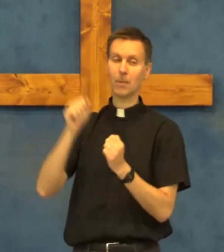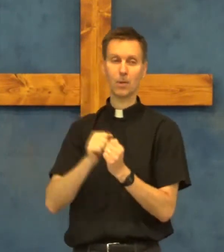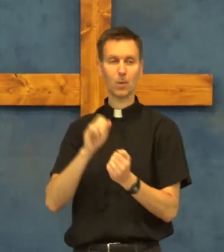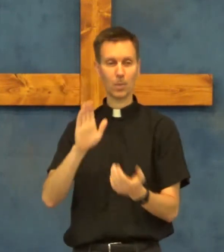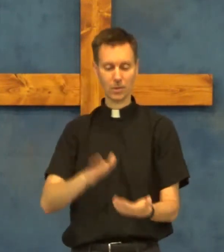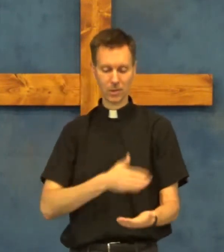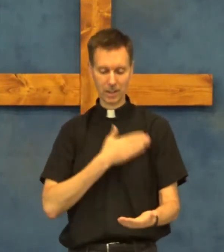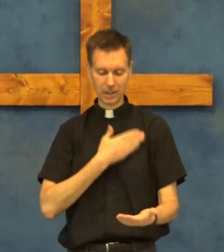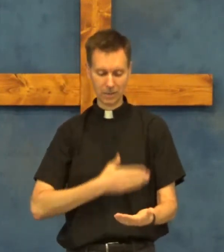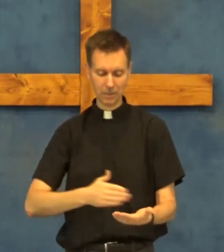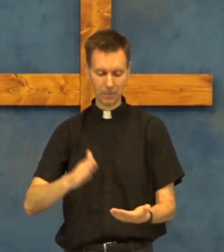with singing.